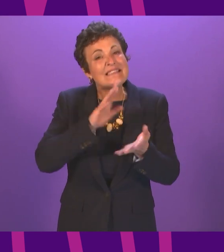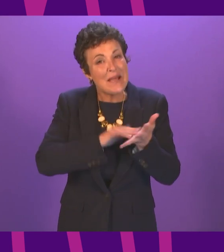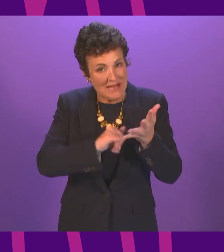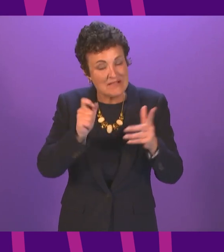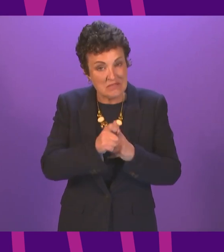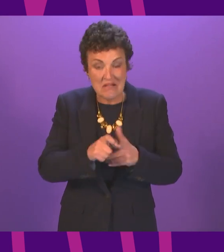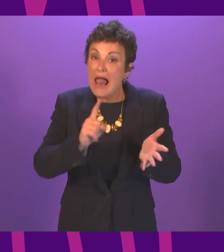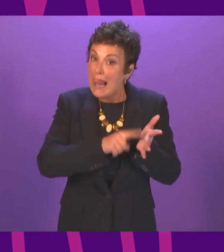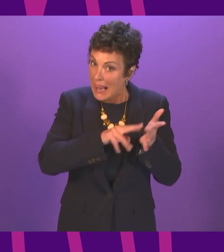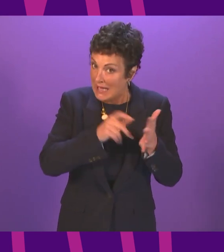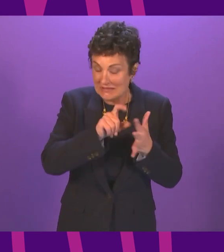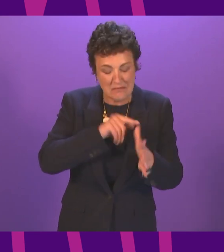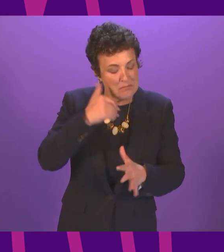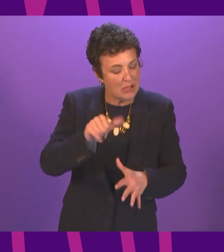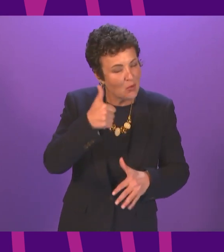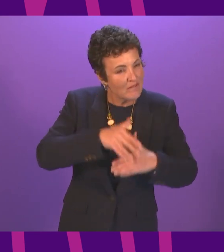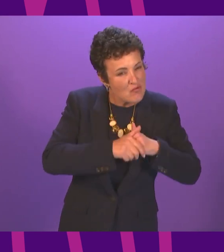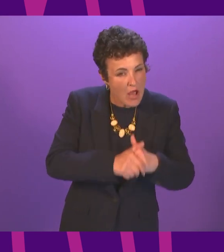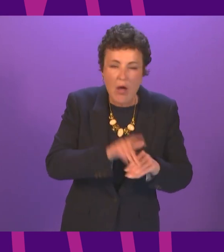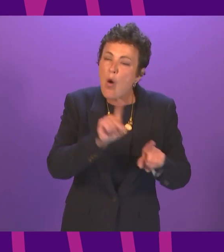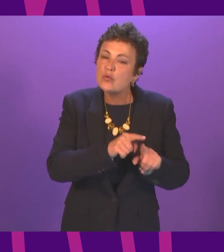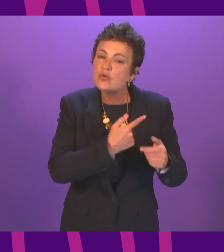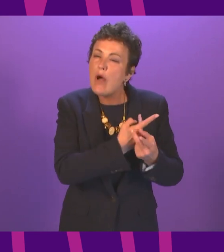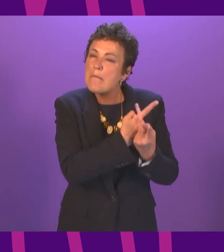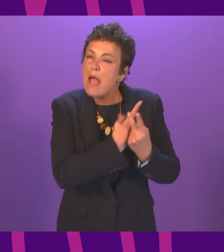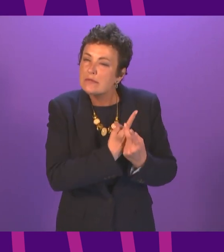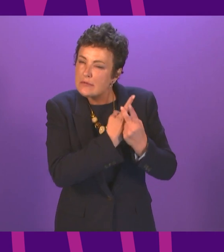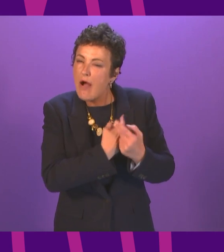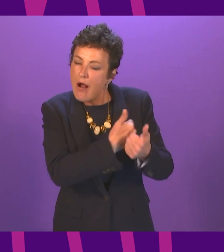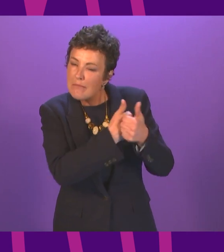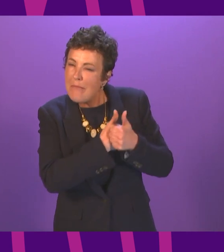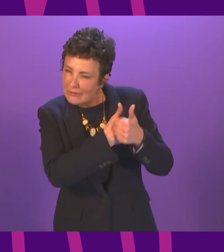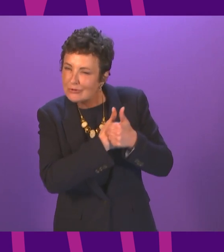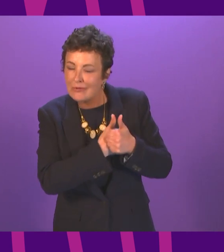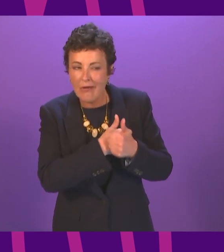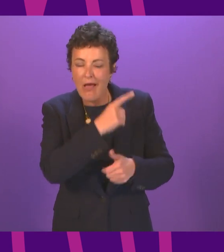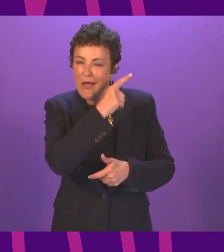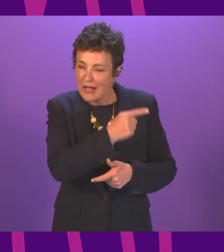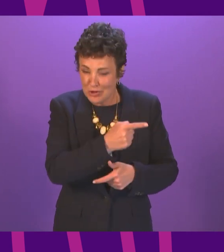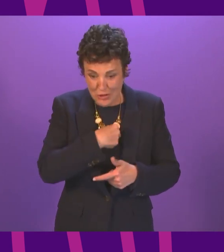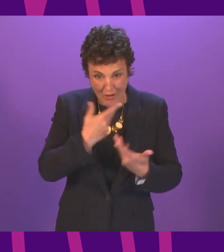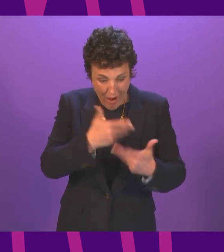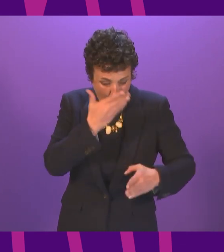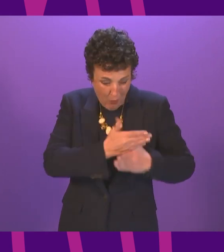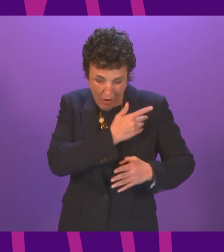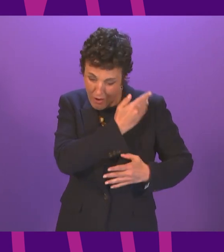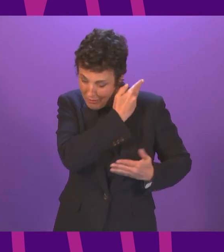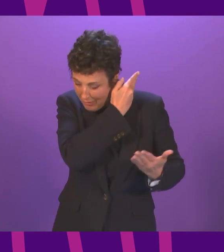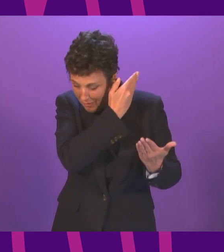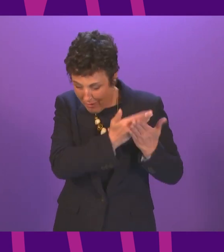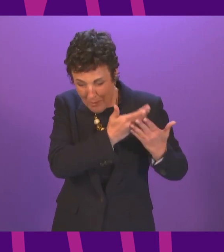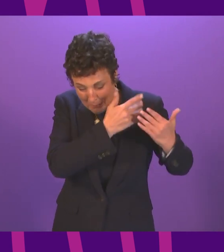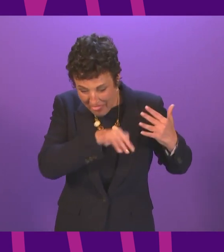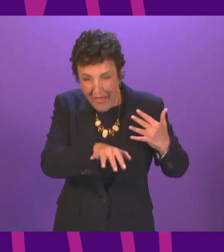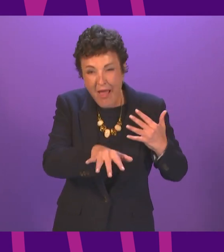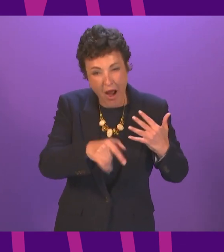linda has been a friend and a mentor to me and has left a fantastic legacy which i intend to build